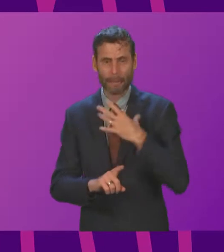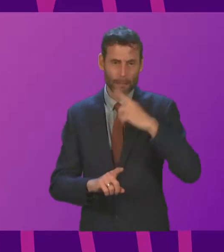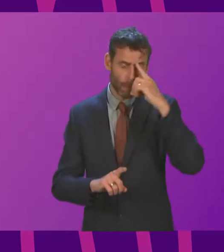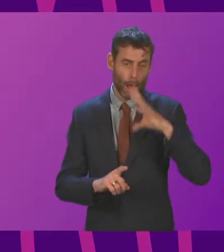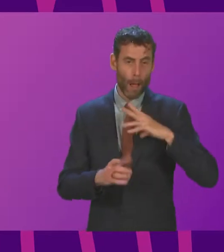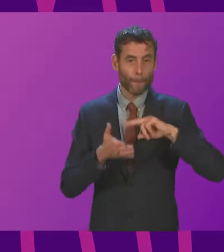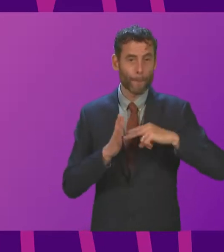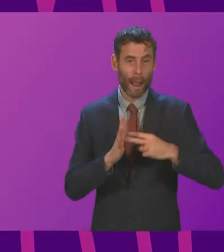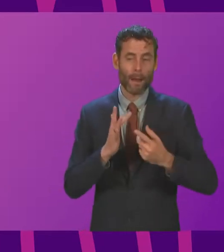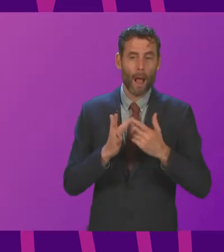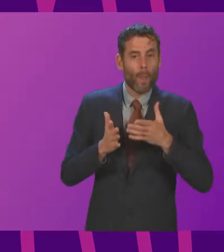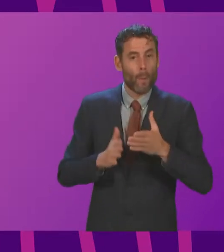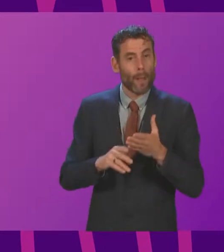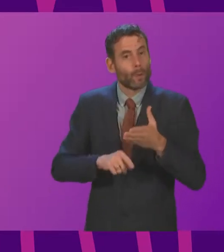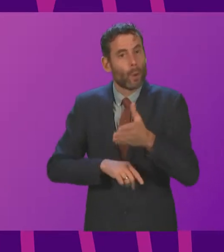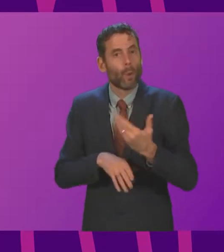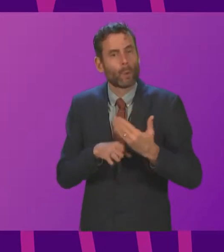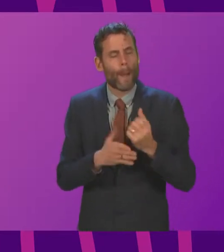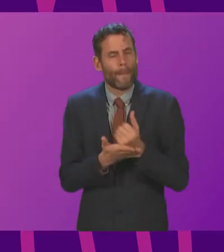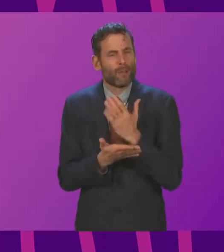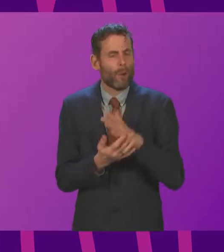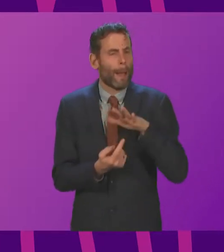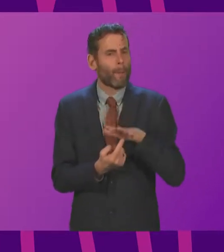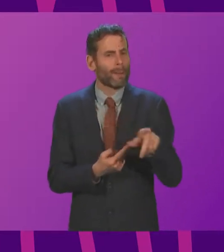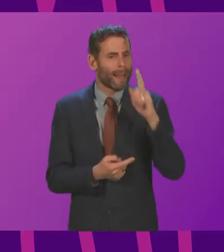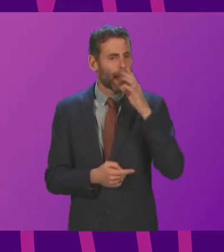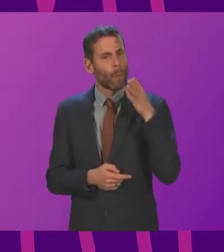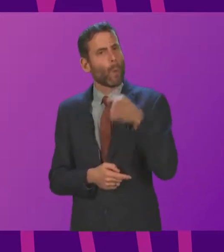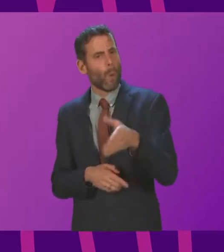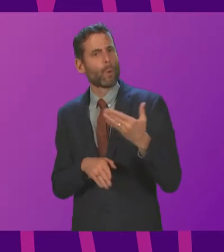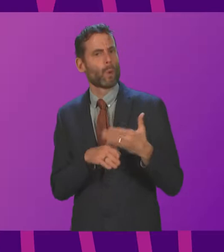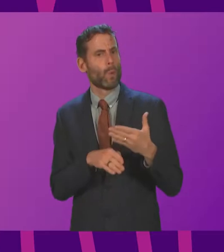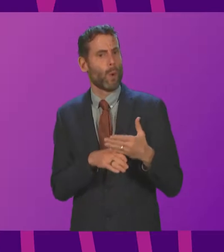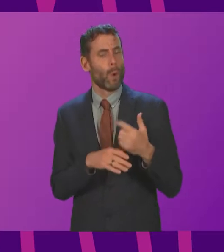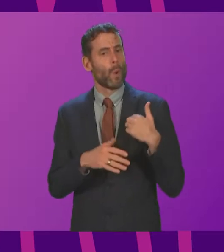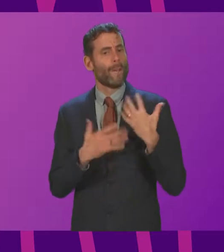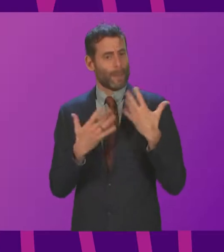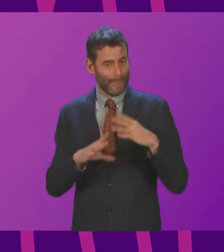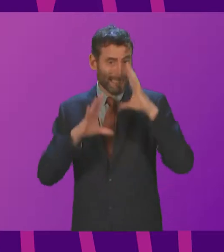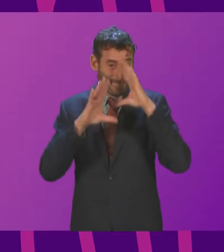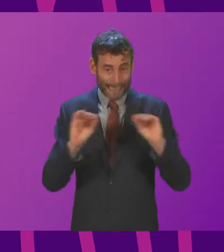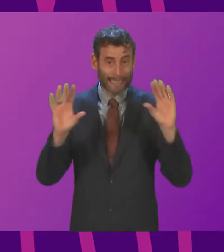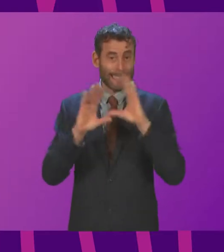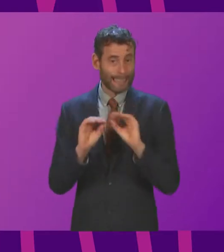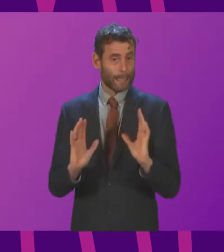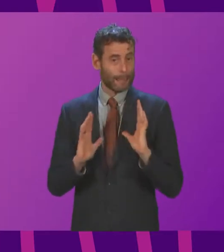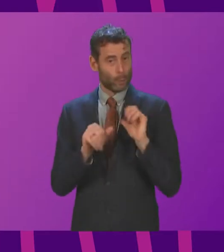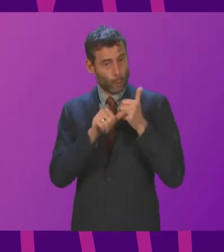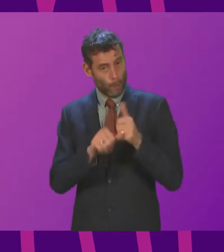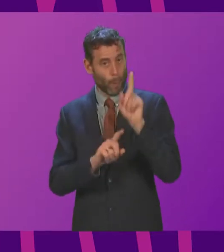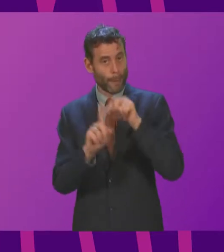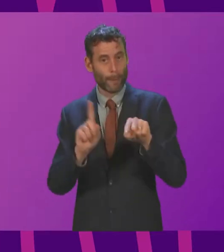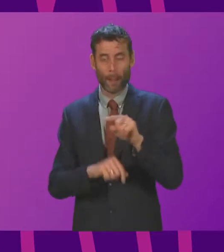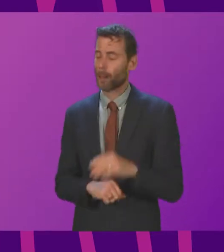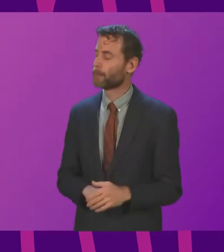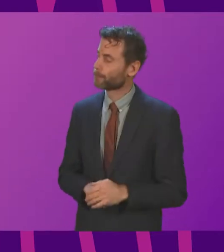that those who work in our health service get to work, and that has been part of the consideration as these plans have been put in place. Question